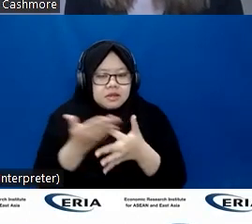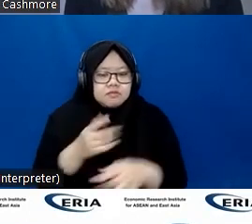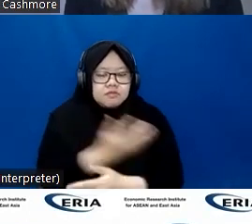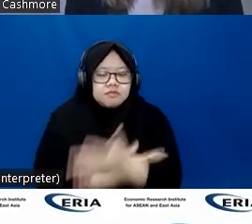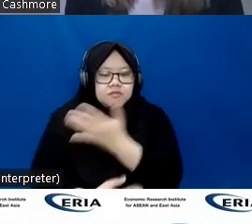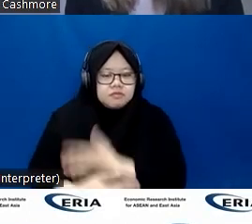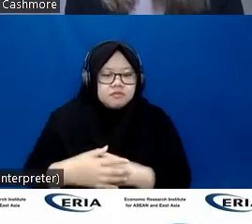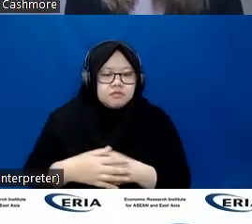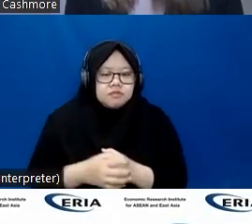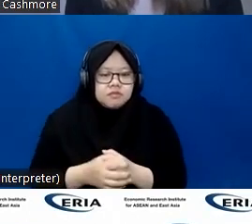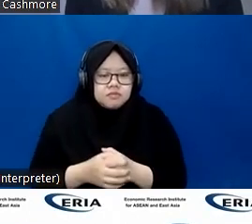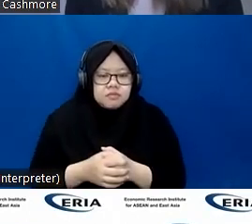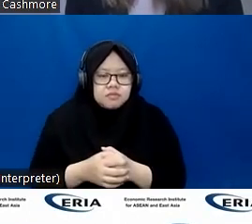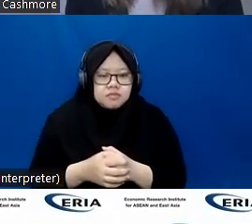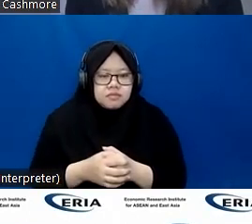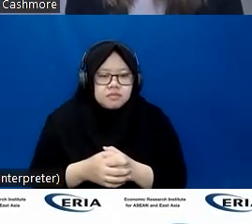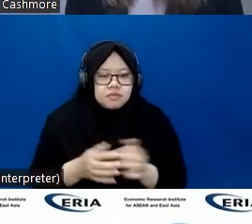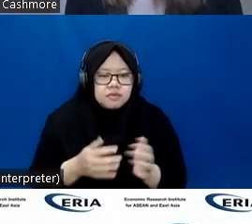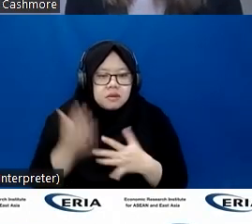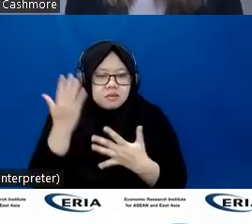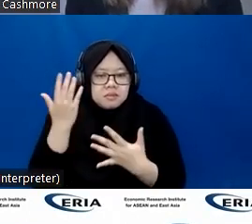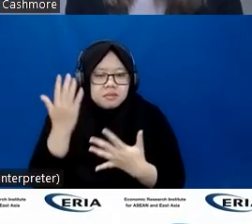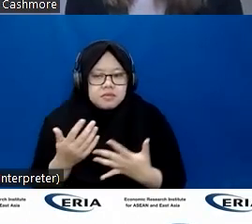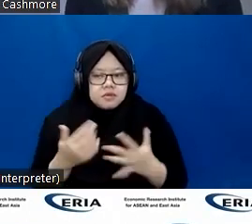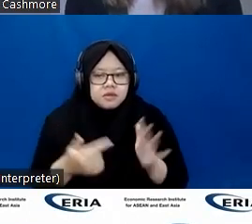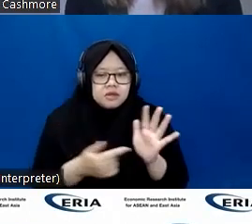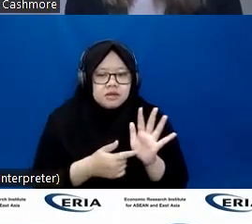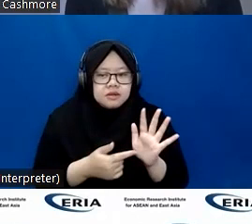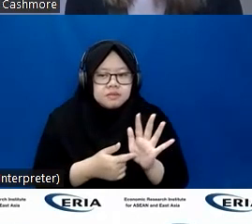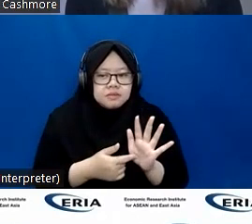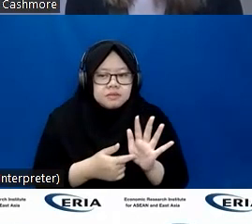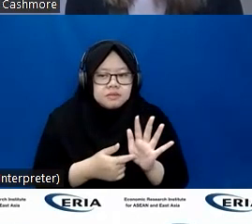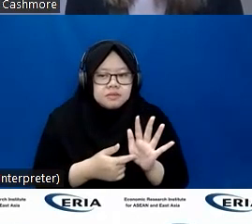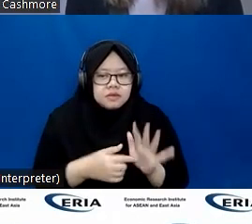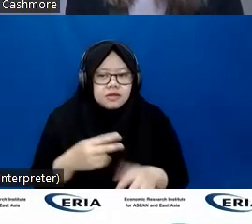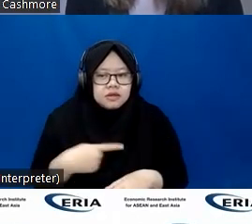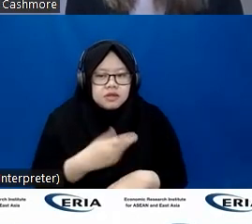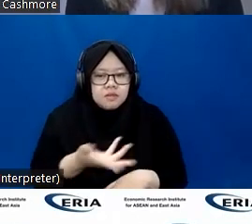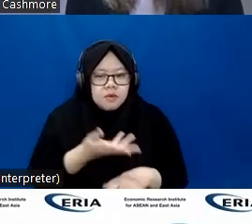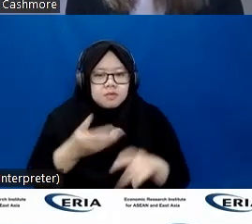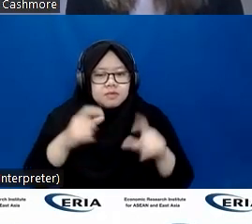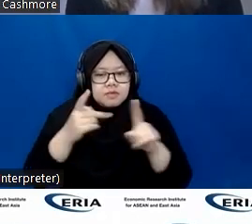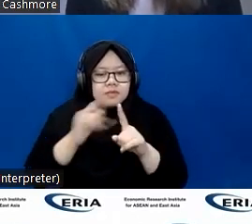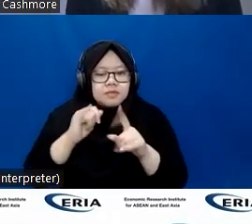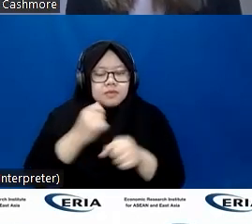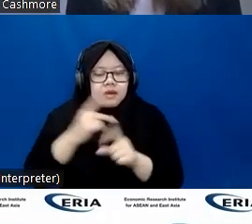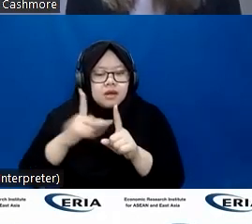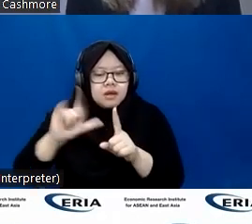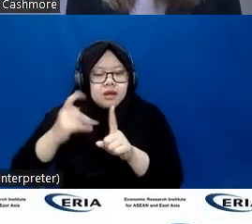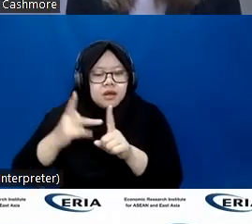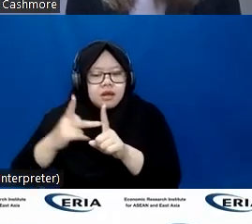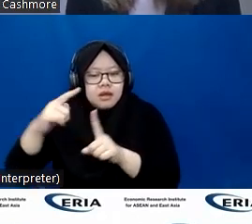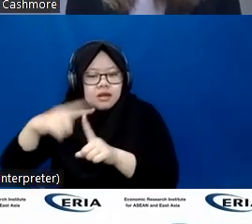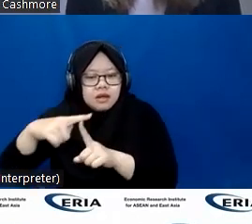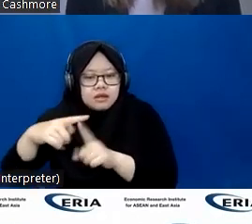However, there's always a flip side, and I think we wanted to highlight that there are risks in that, in that we're seeing more and